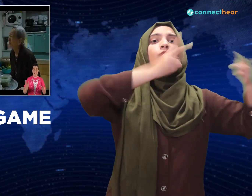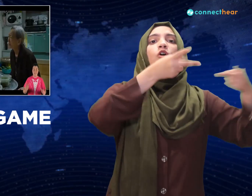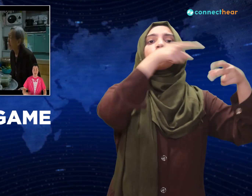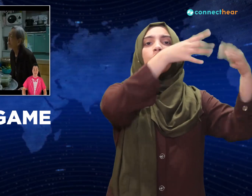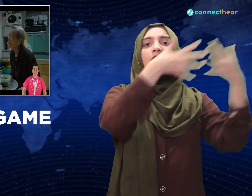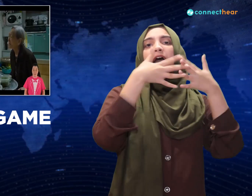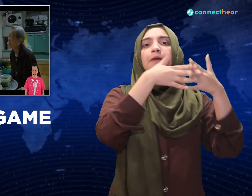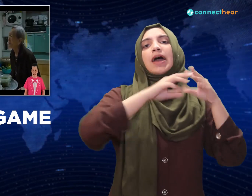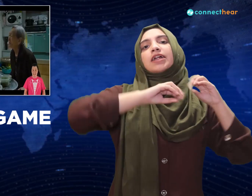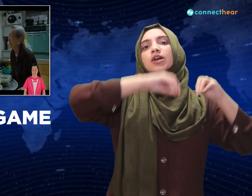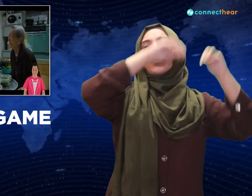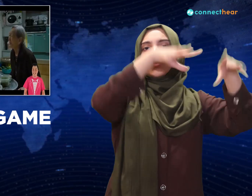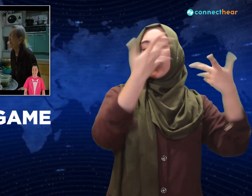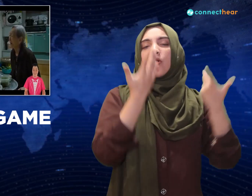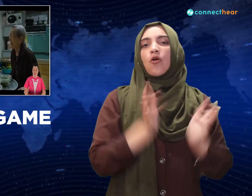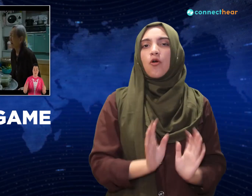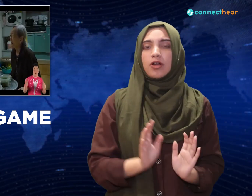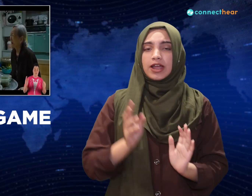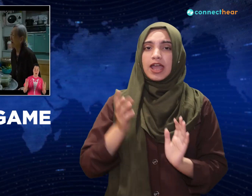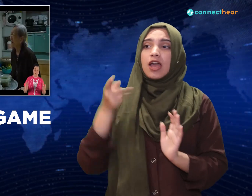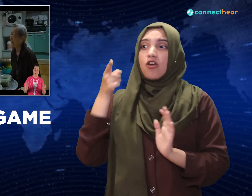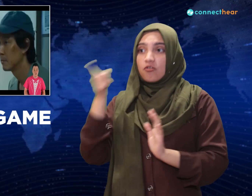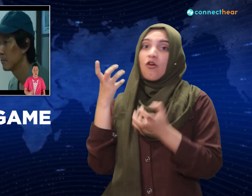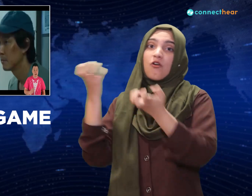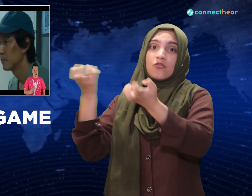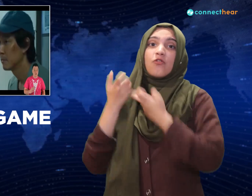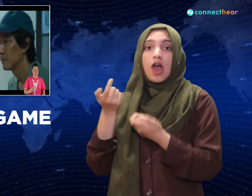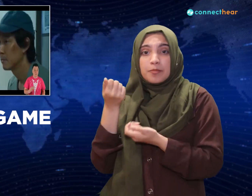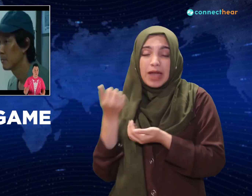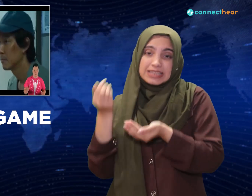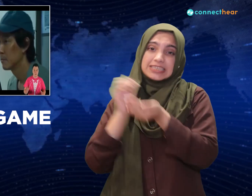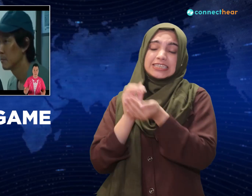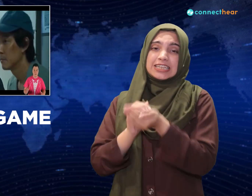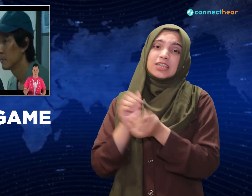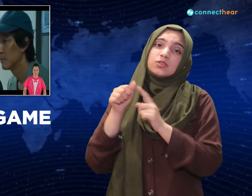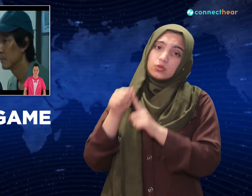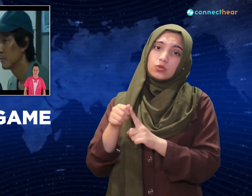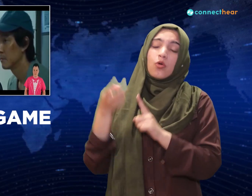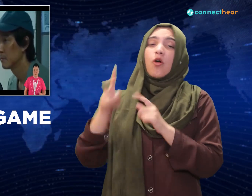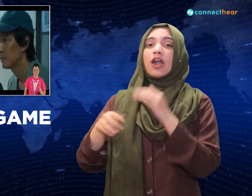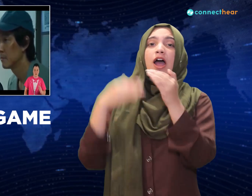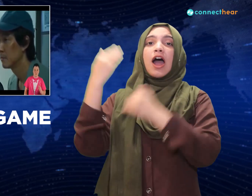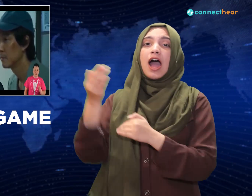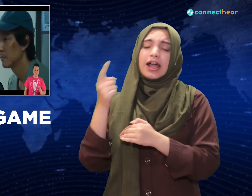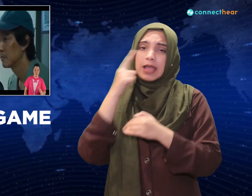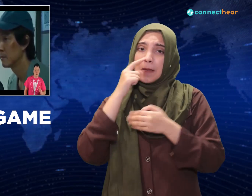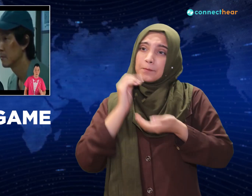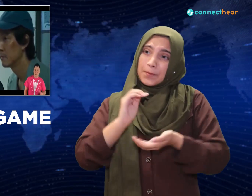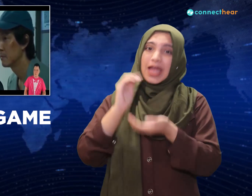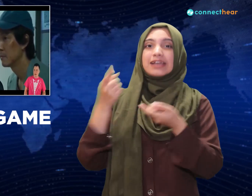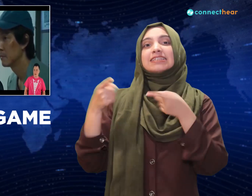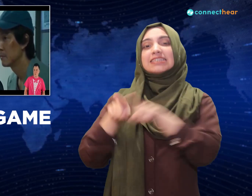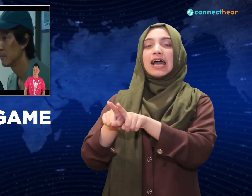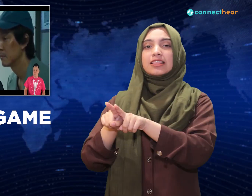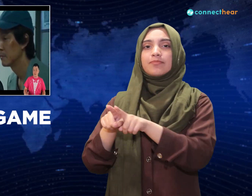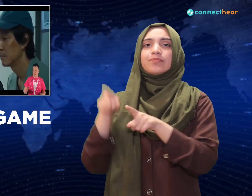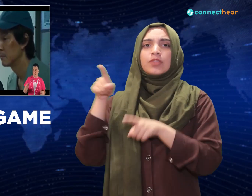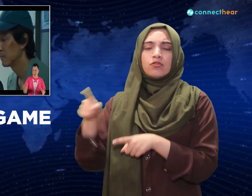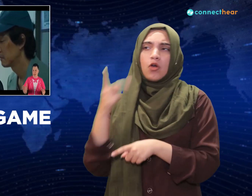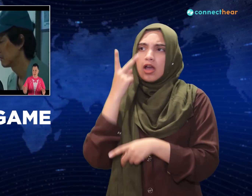his daughter again unless he can get more money. So now at his most desperate this stranger comes up to him, hey man wanna play a game?